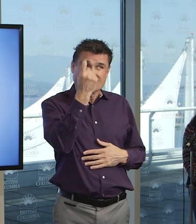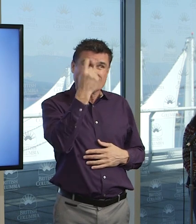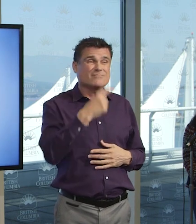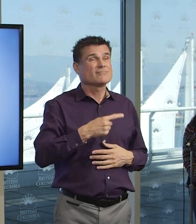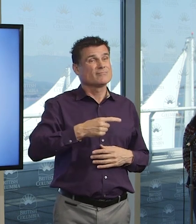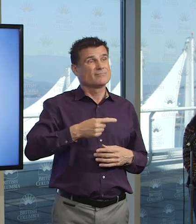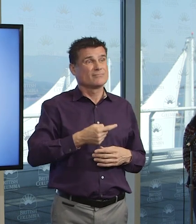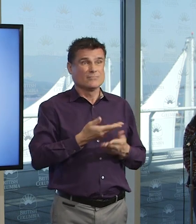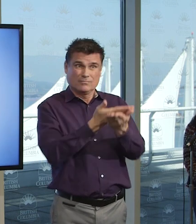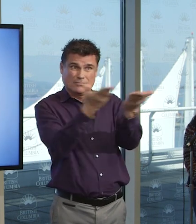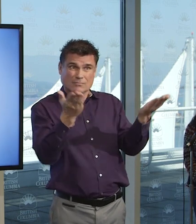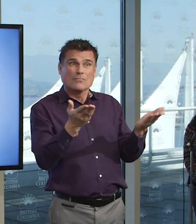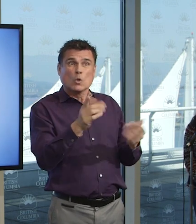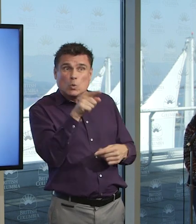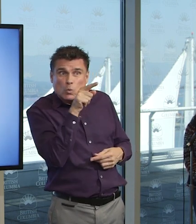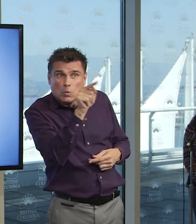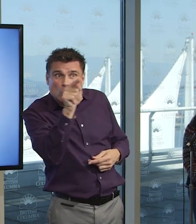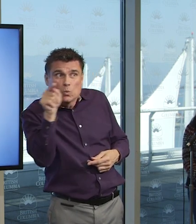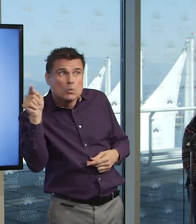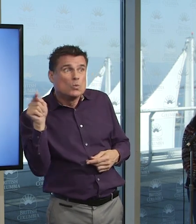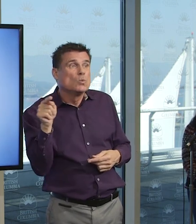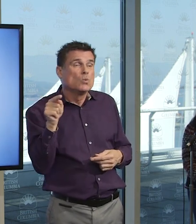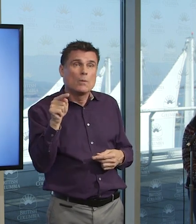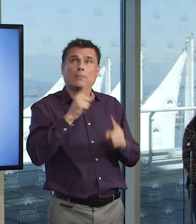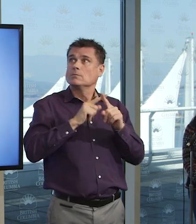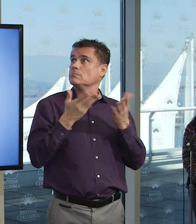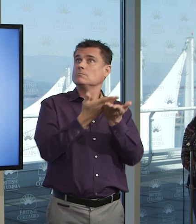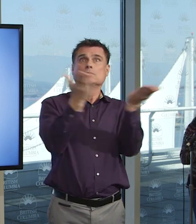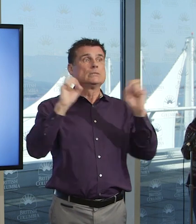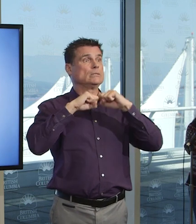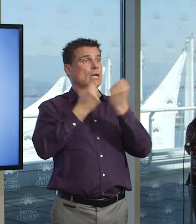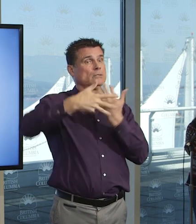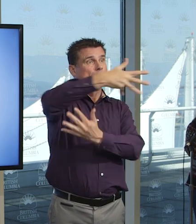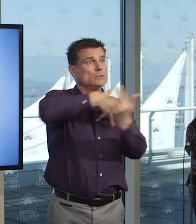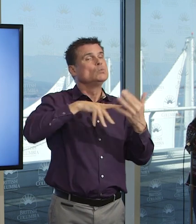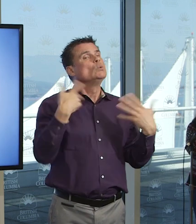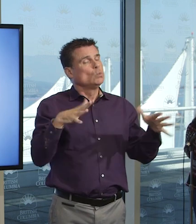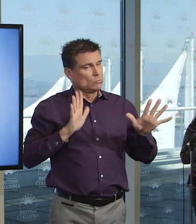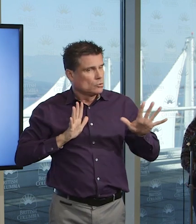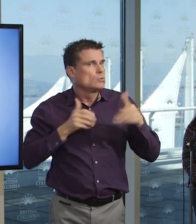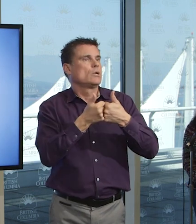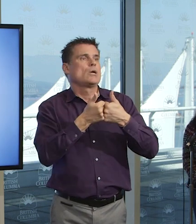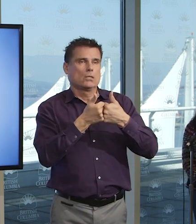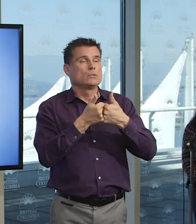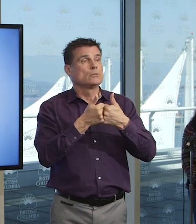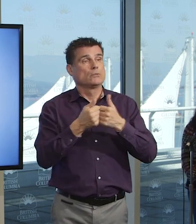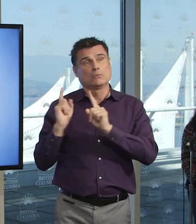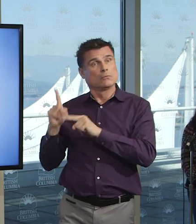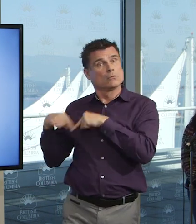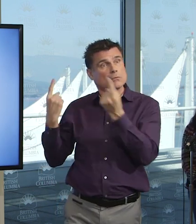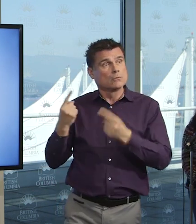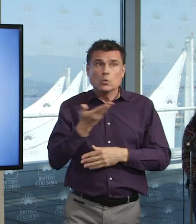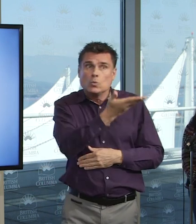as a society, the greatest fight of our time. Our response so far has been good, and it's been human. But it needs to be more